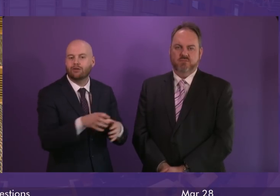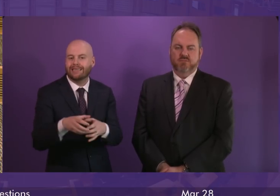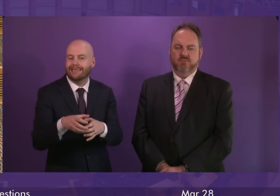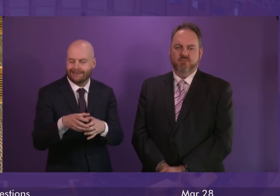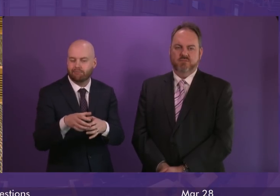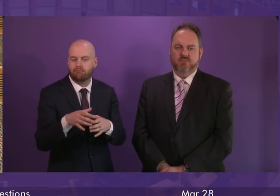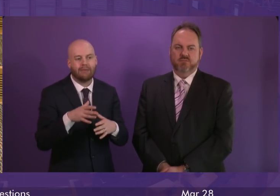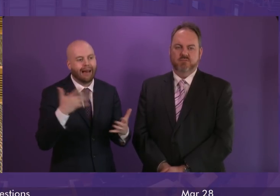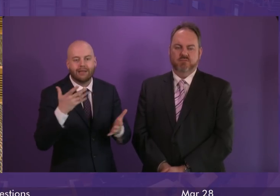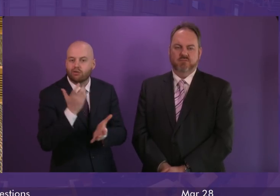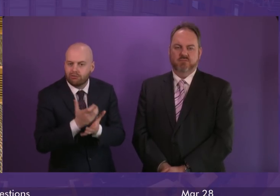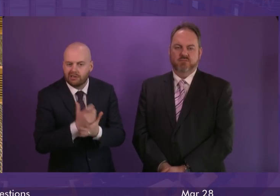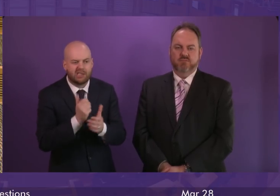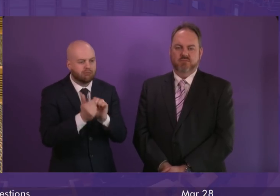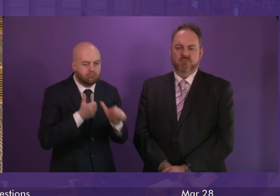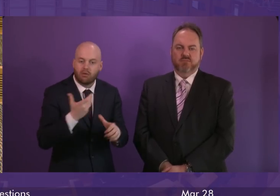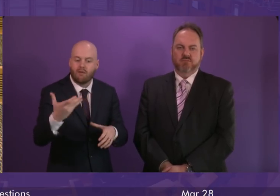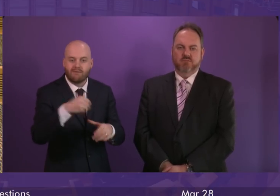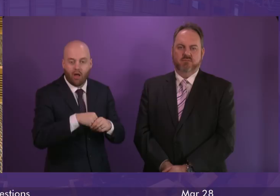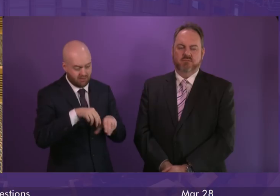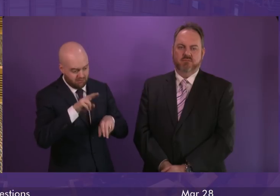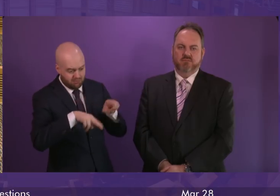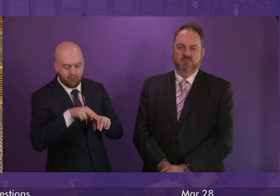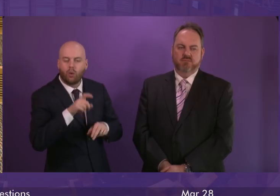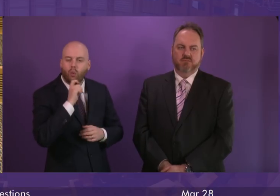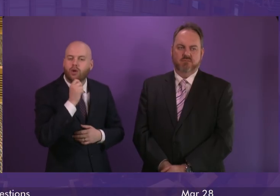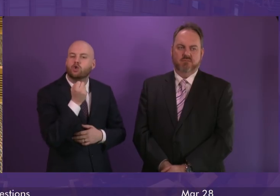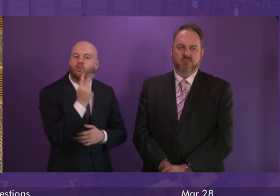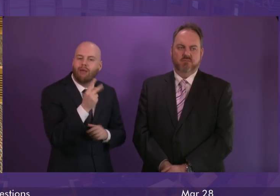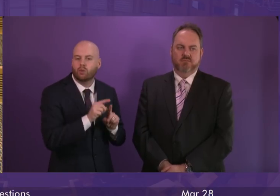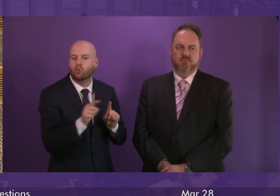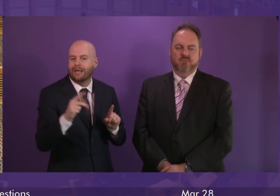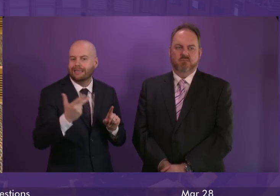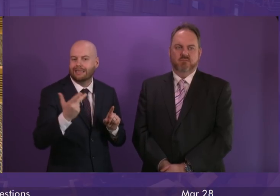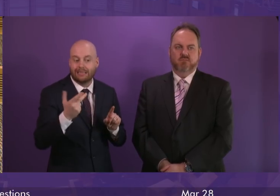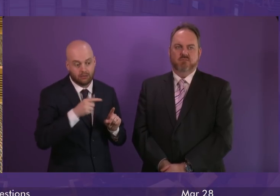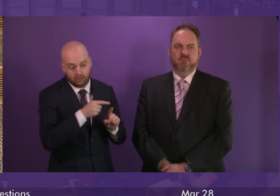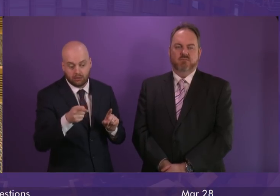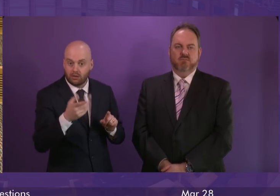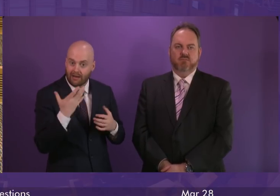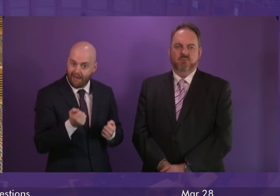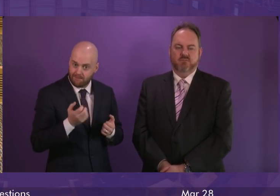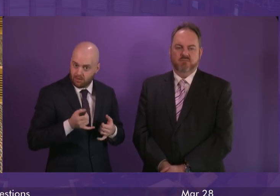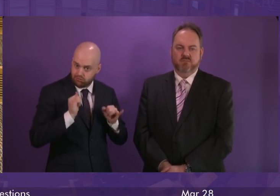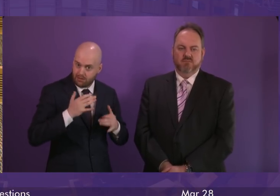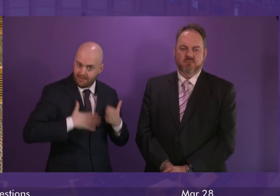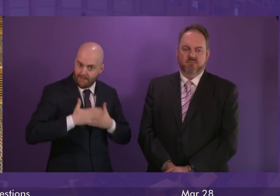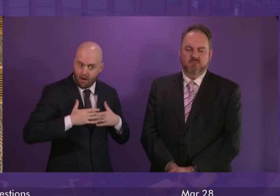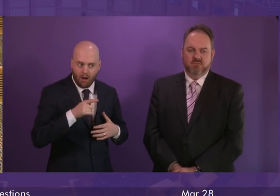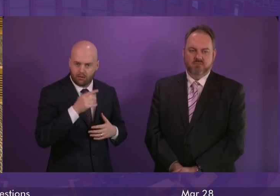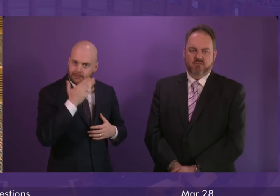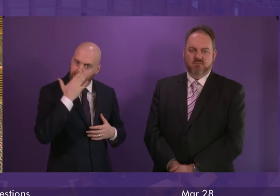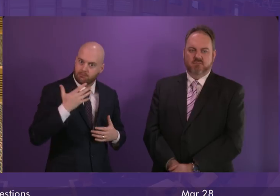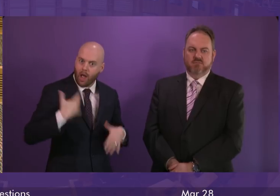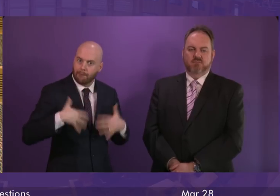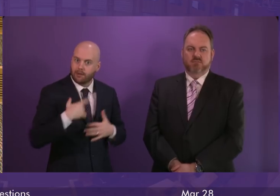management of children aged 12 to 18 who display harmful behaviours while ensuring that their needs are met and that links are made to child protection